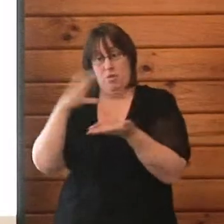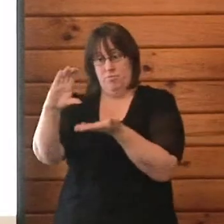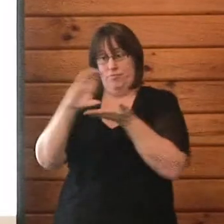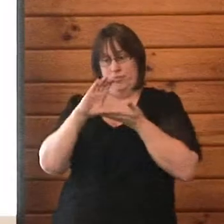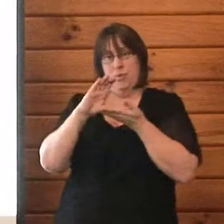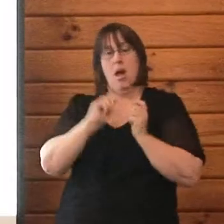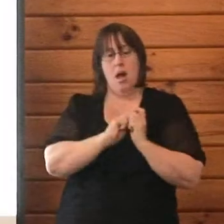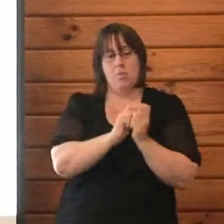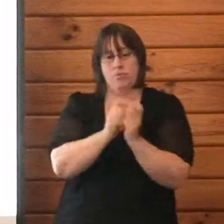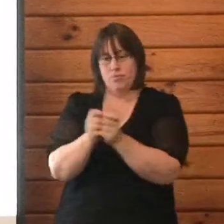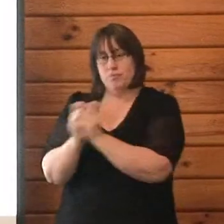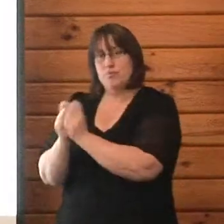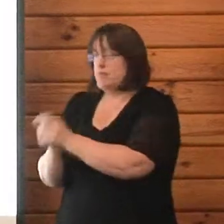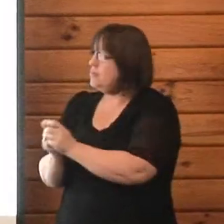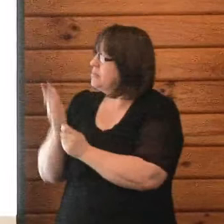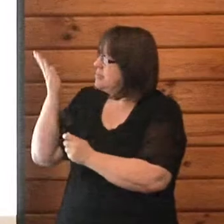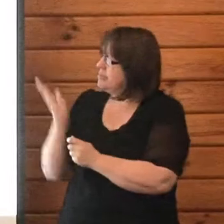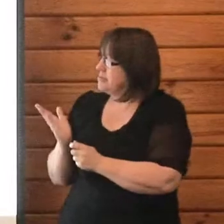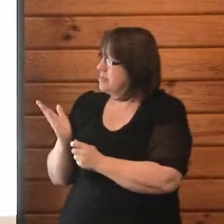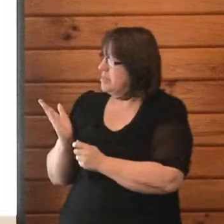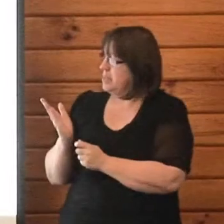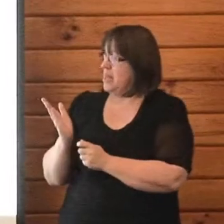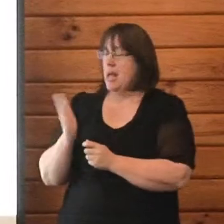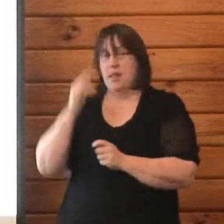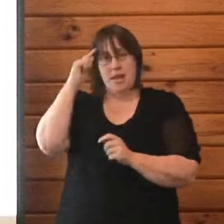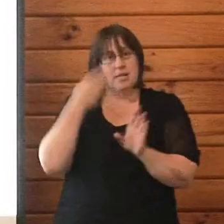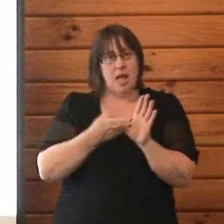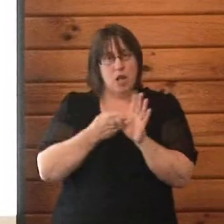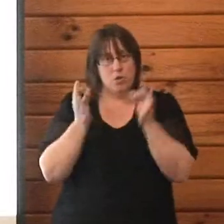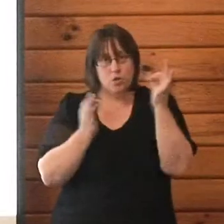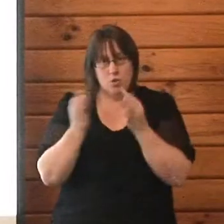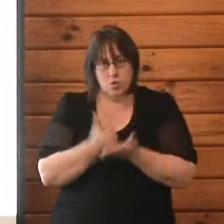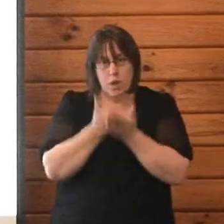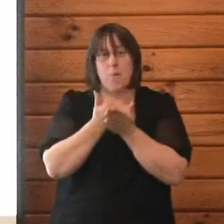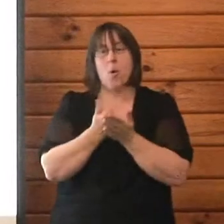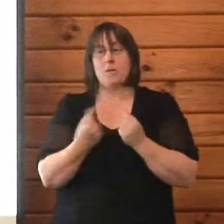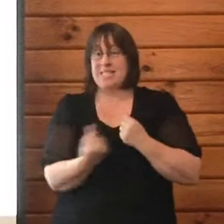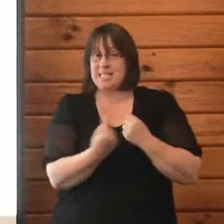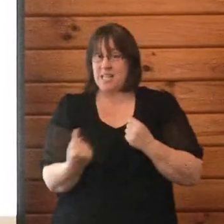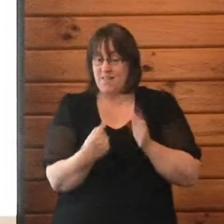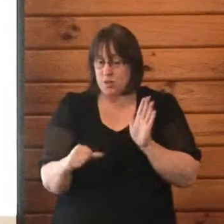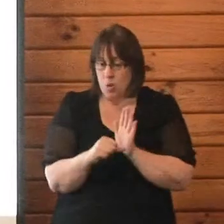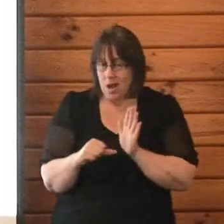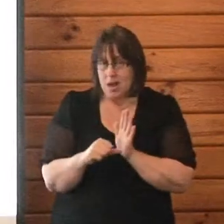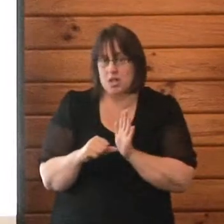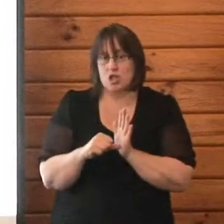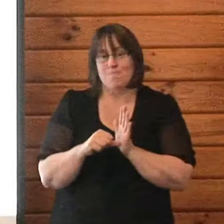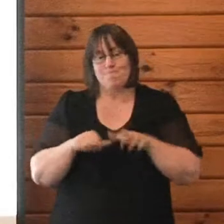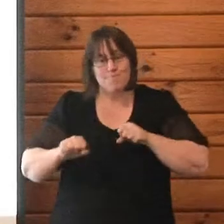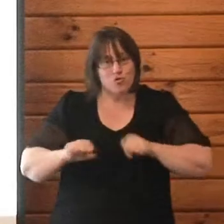psychosocial support, individual hardship that students may be experiencing, supporting some new